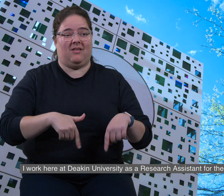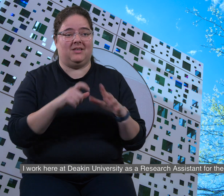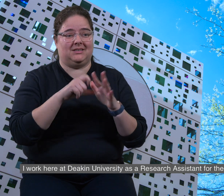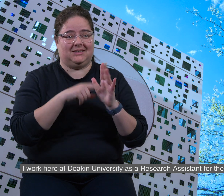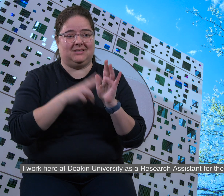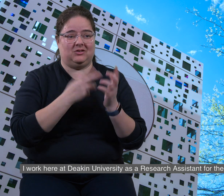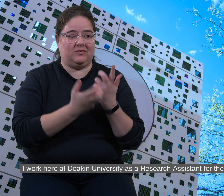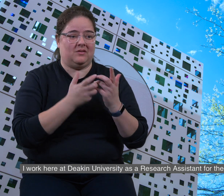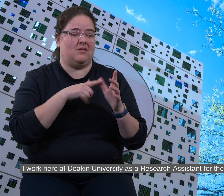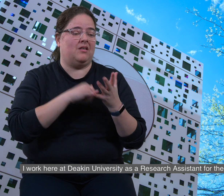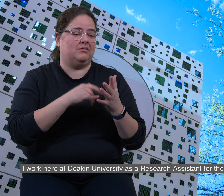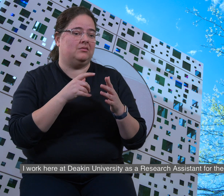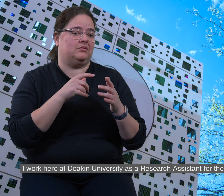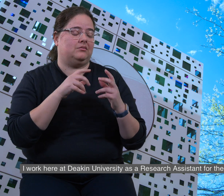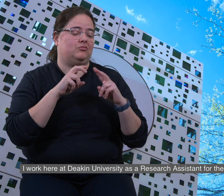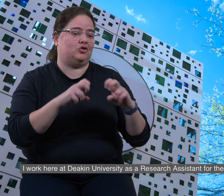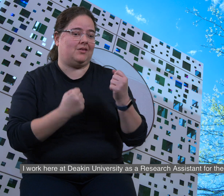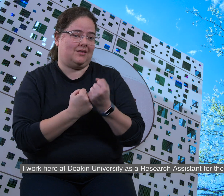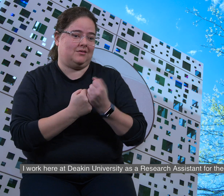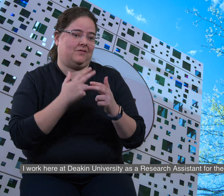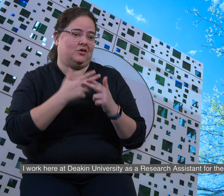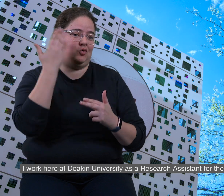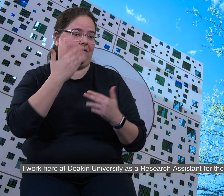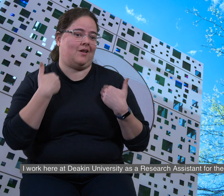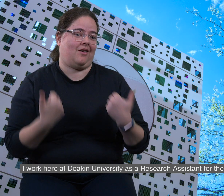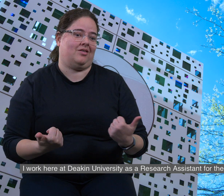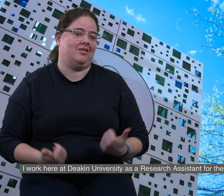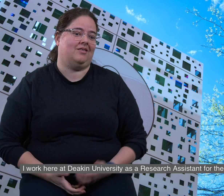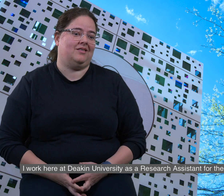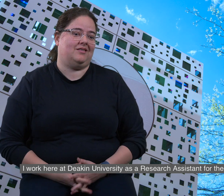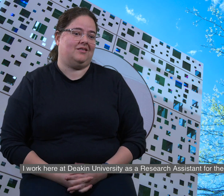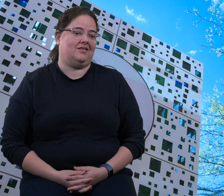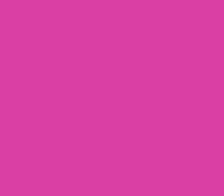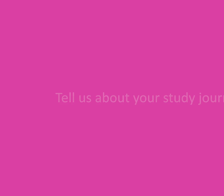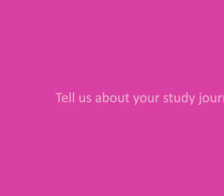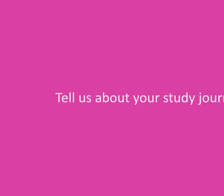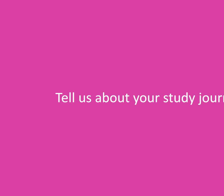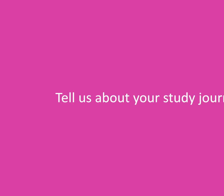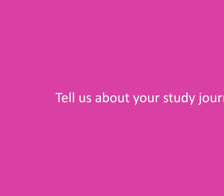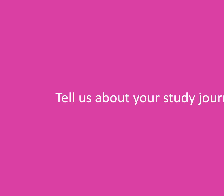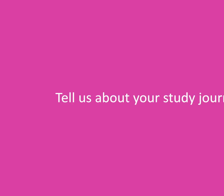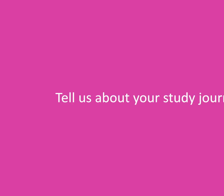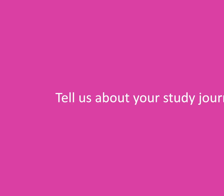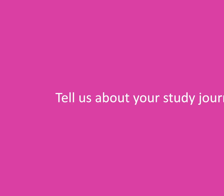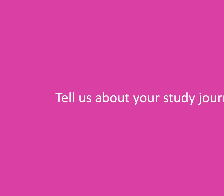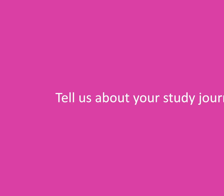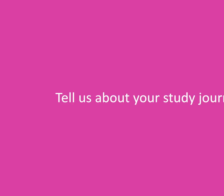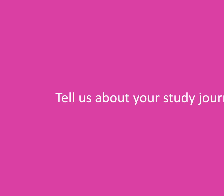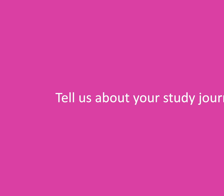I work here at Deakin University as a research assistant for the School of Health. Tell us about your study journey.